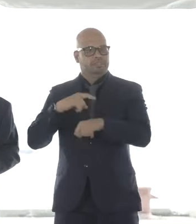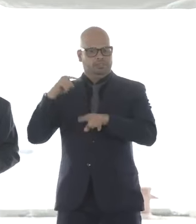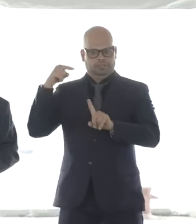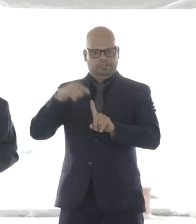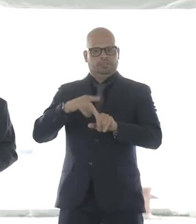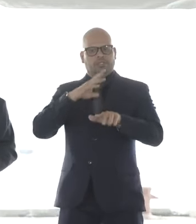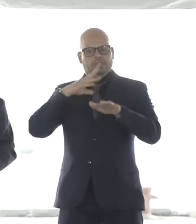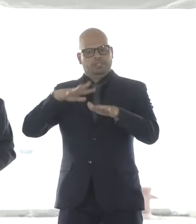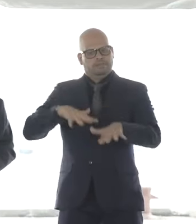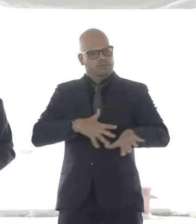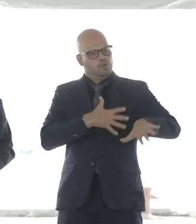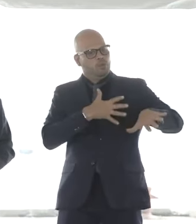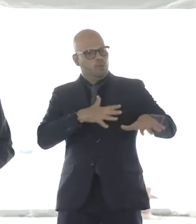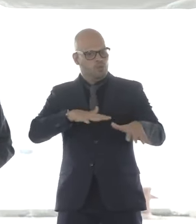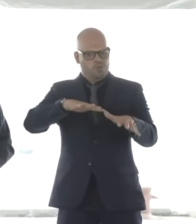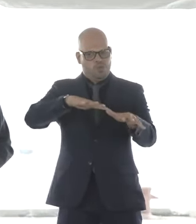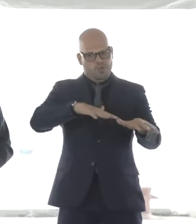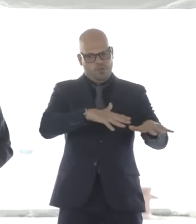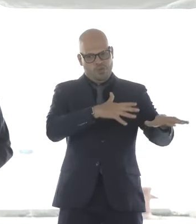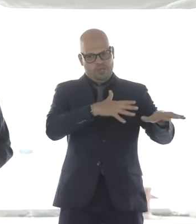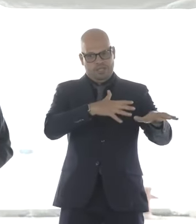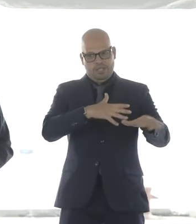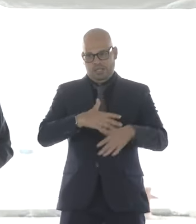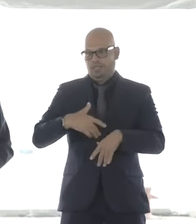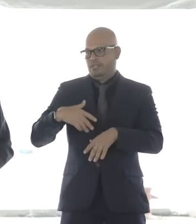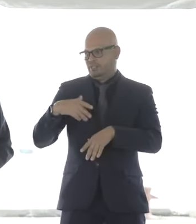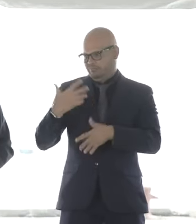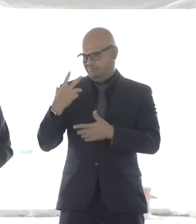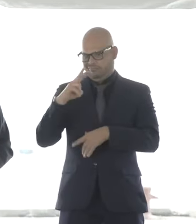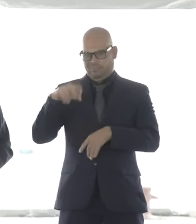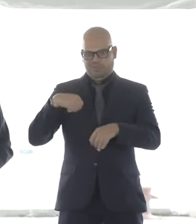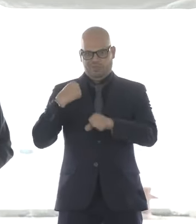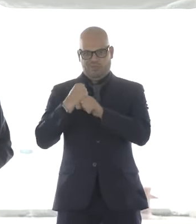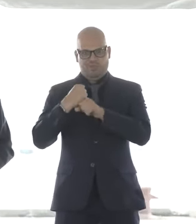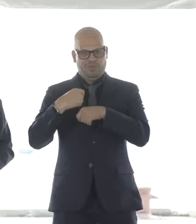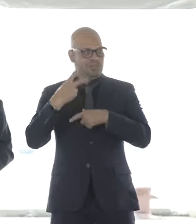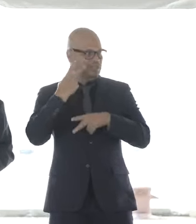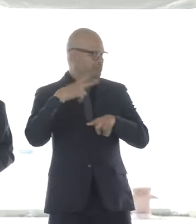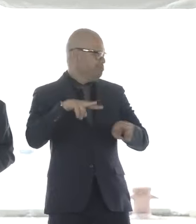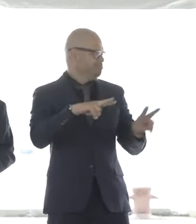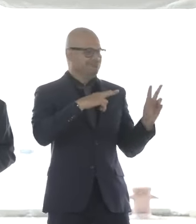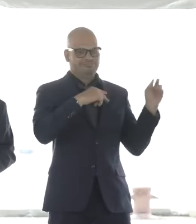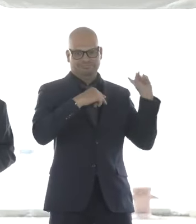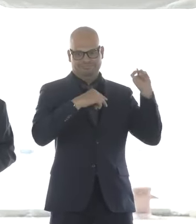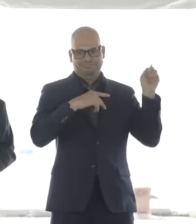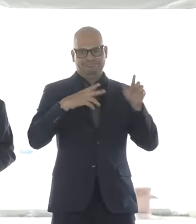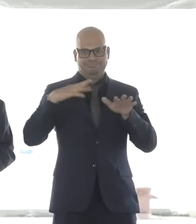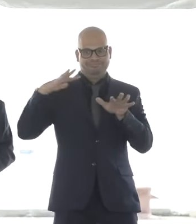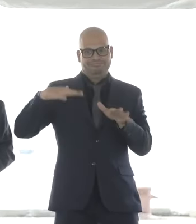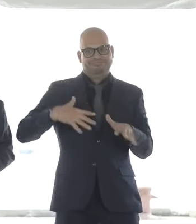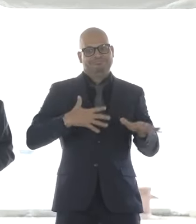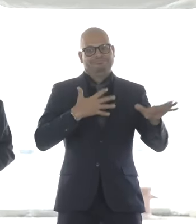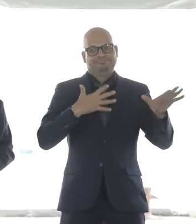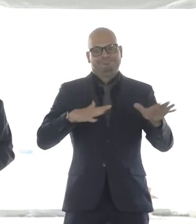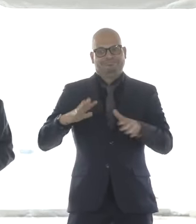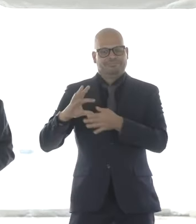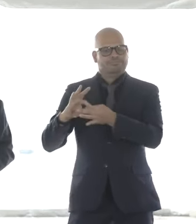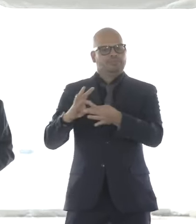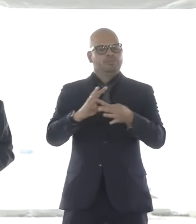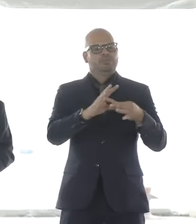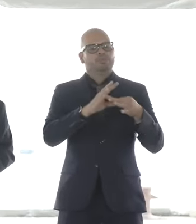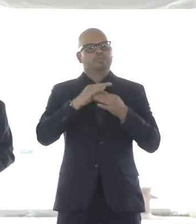said, we can brave the tides and the perils for our common good. Salem's Nathaniel Hawthorne once observed,